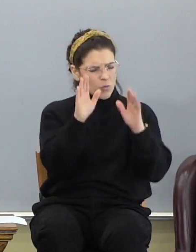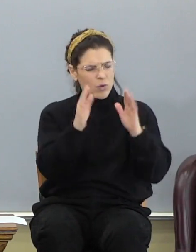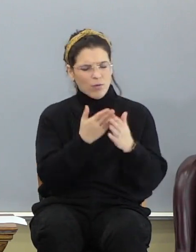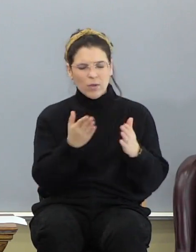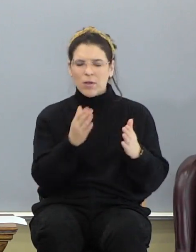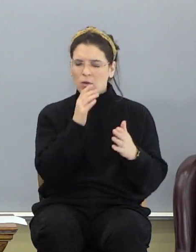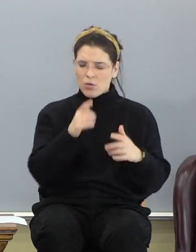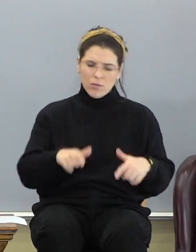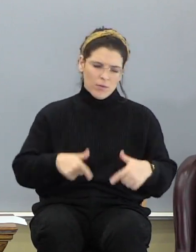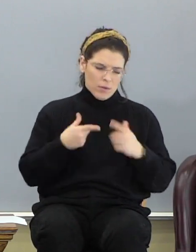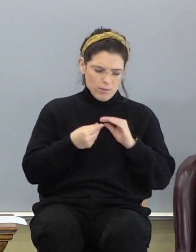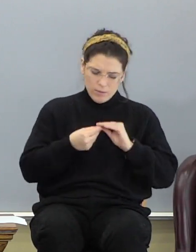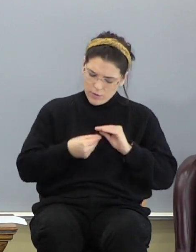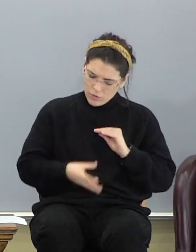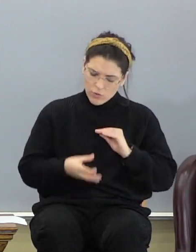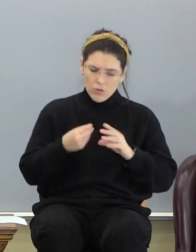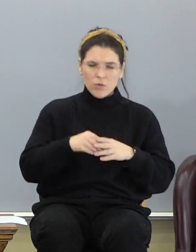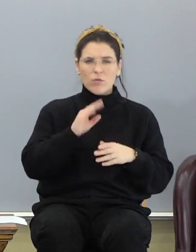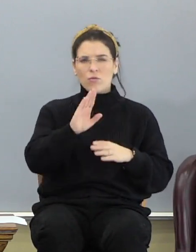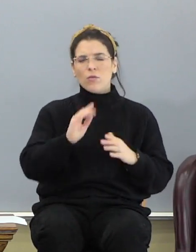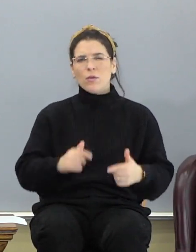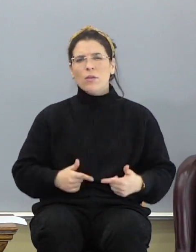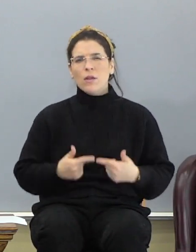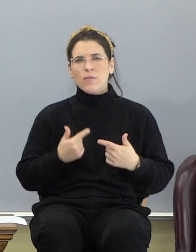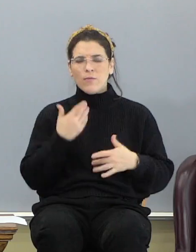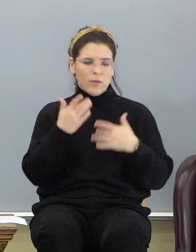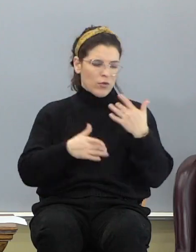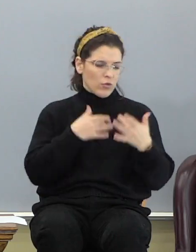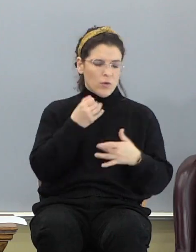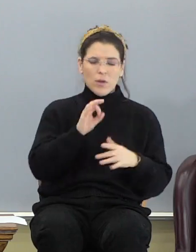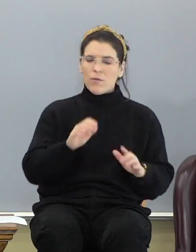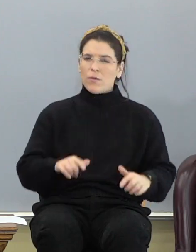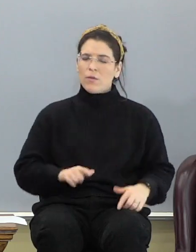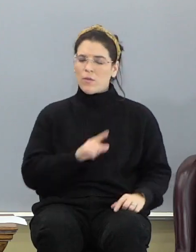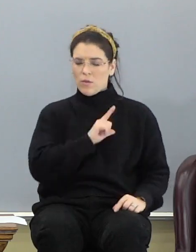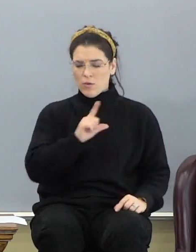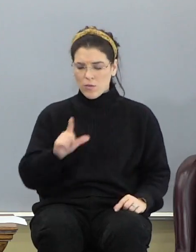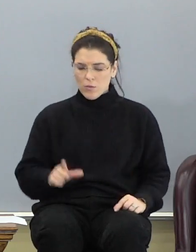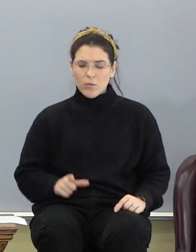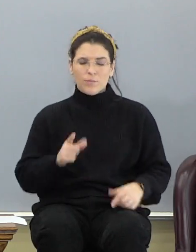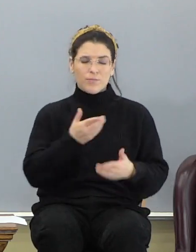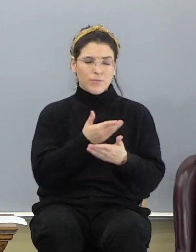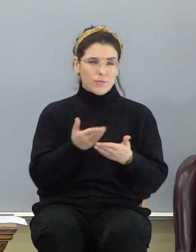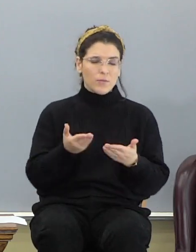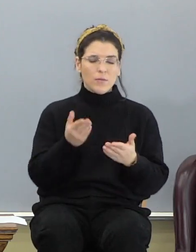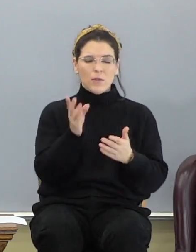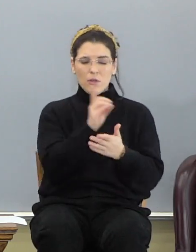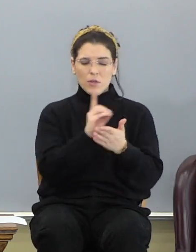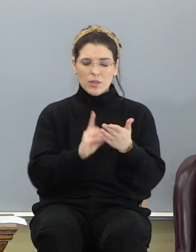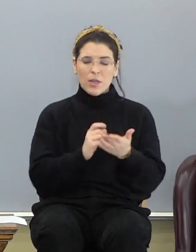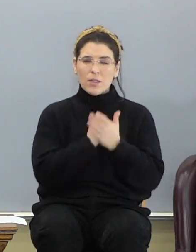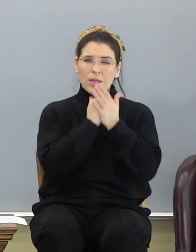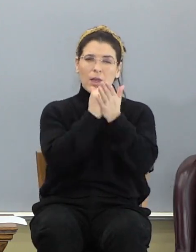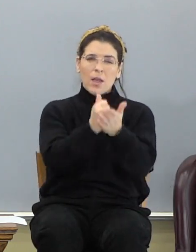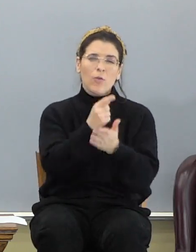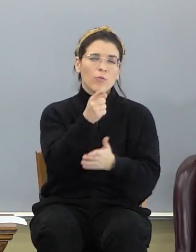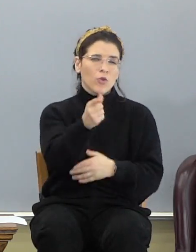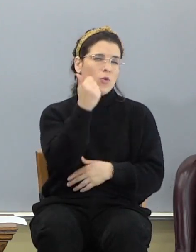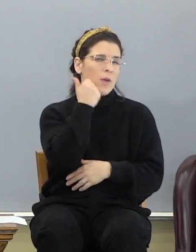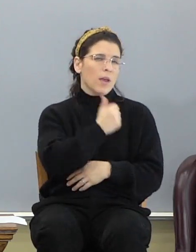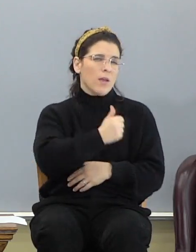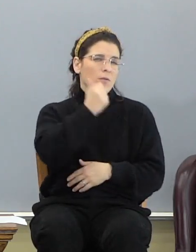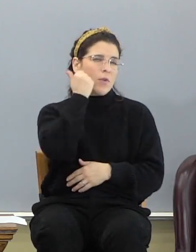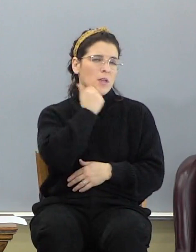Don't live discouraged in your life. Live with the joy of the Lord. And those things are designed to help you day by day